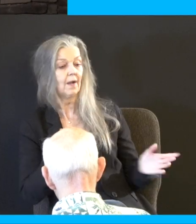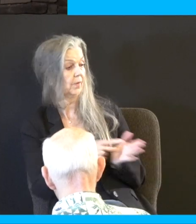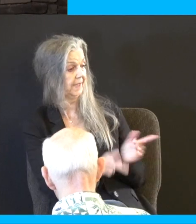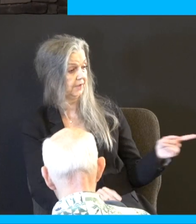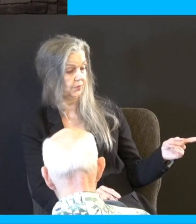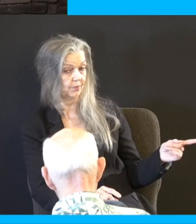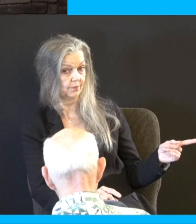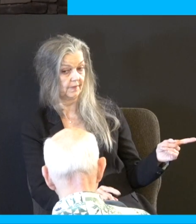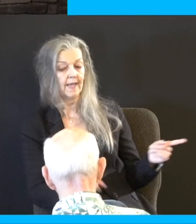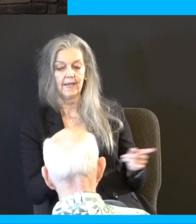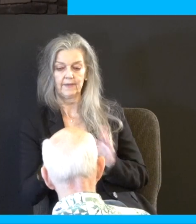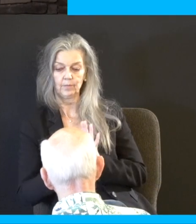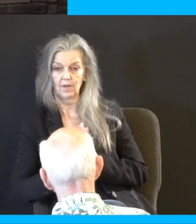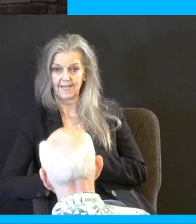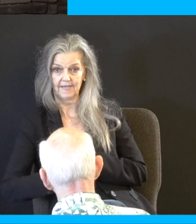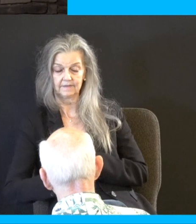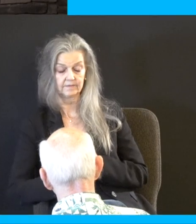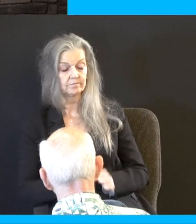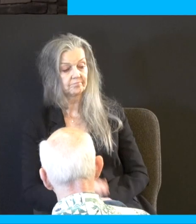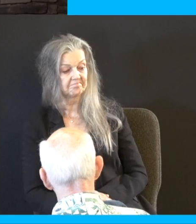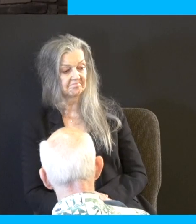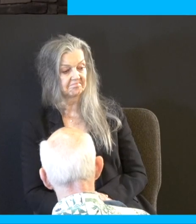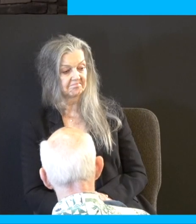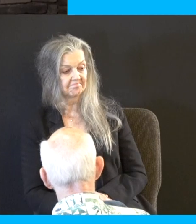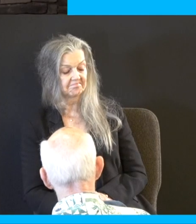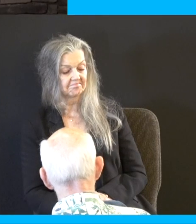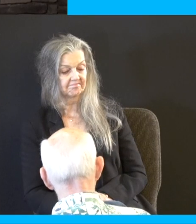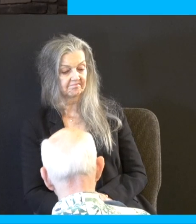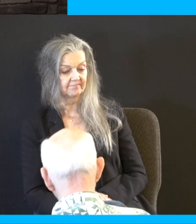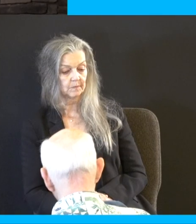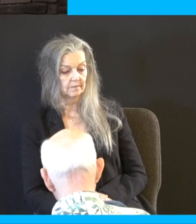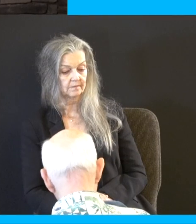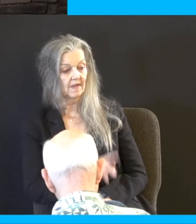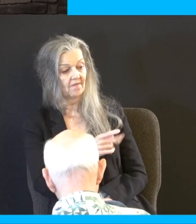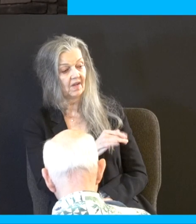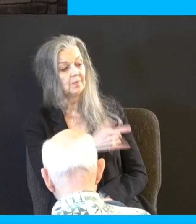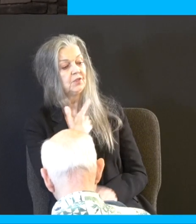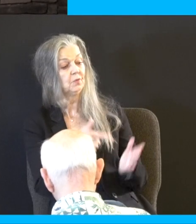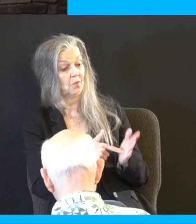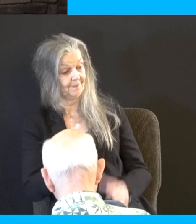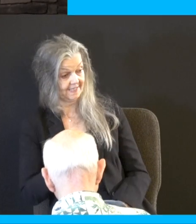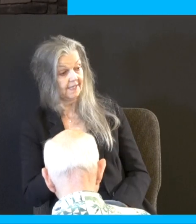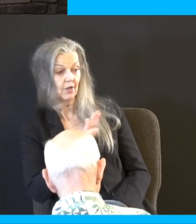in. Albeit, I do not say to you, Philemon, how that you owe unto me even your own self besides.